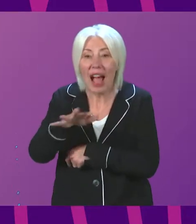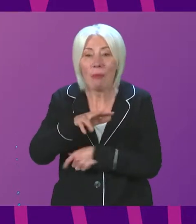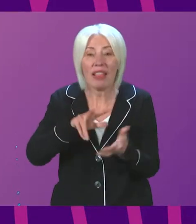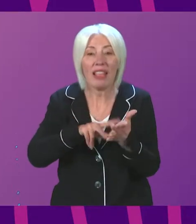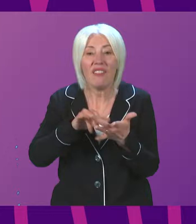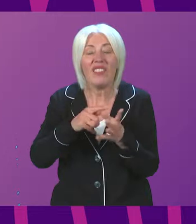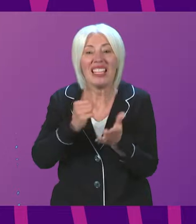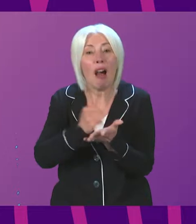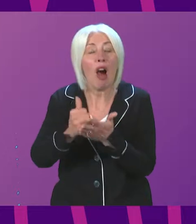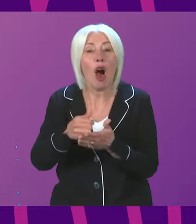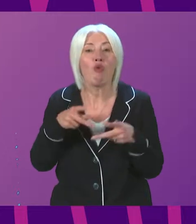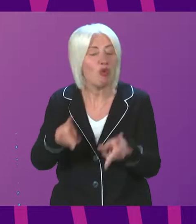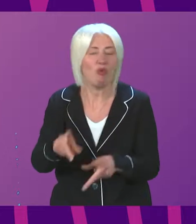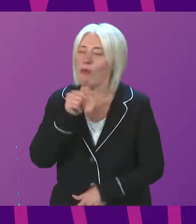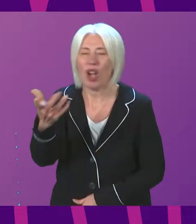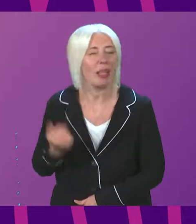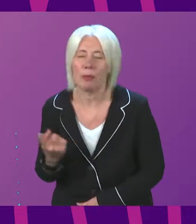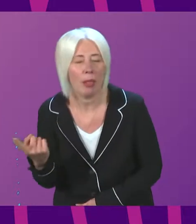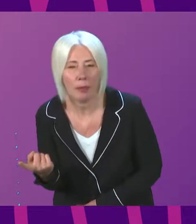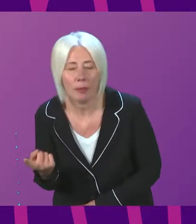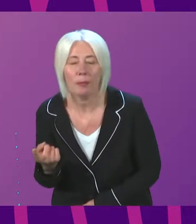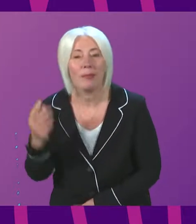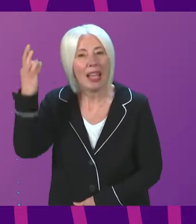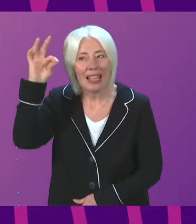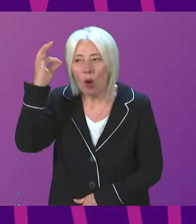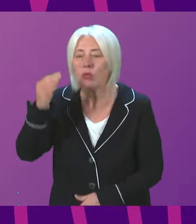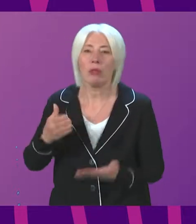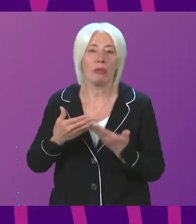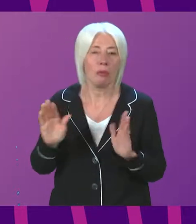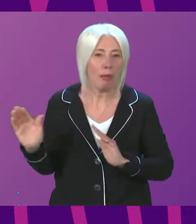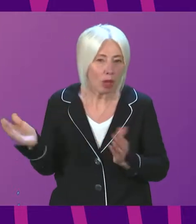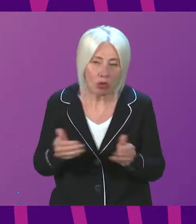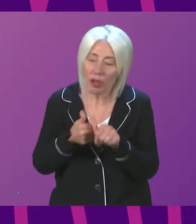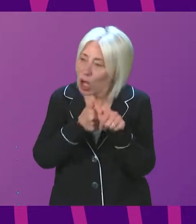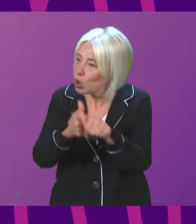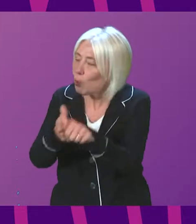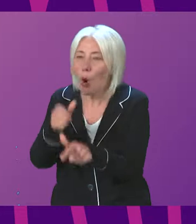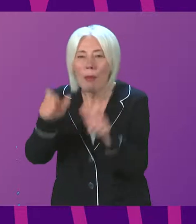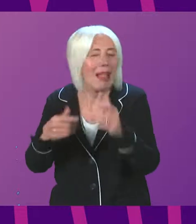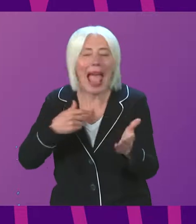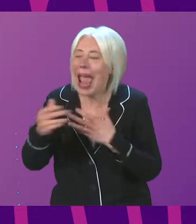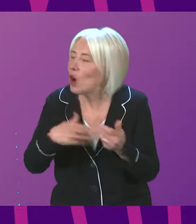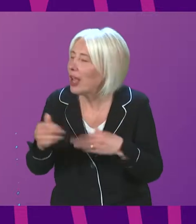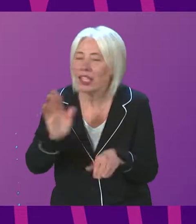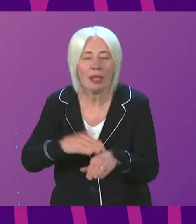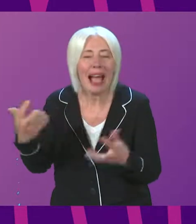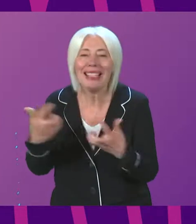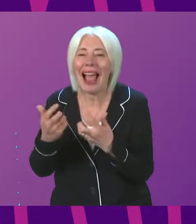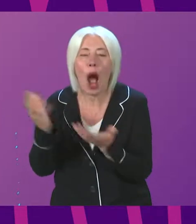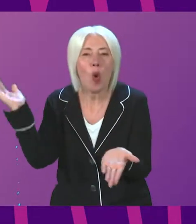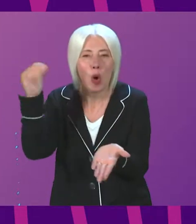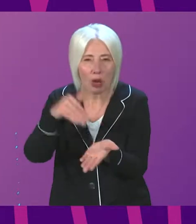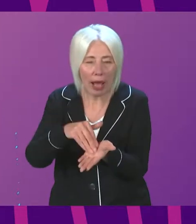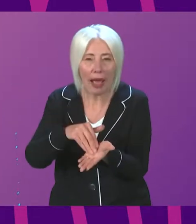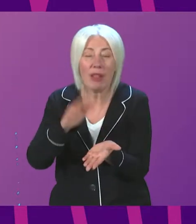do not think that is acceptable our local authorities and public services are supporting people regardless of their visa route there is a clear